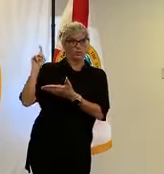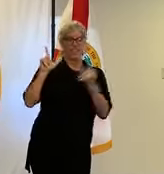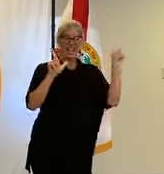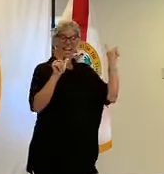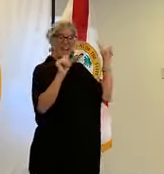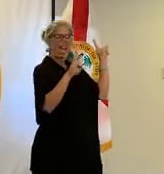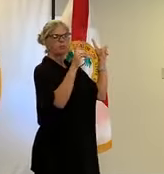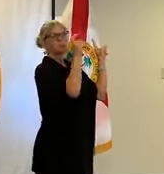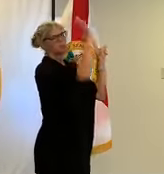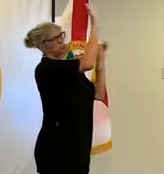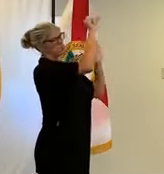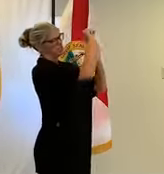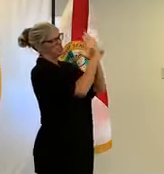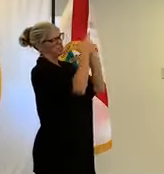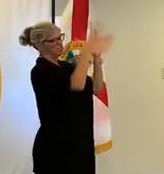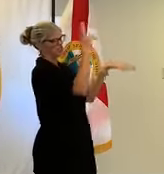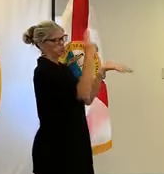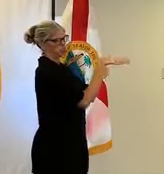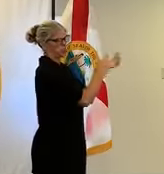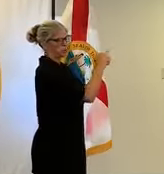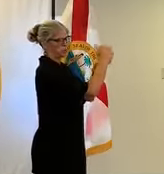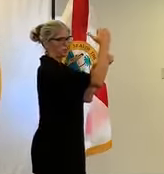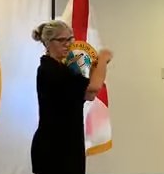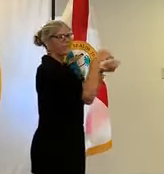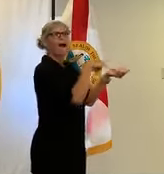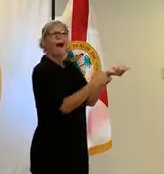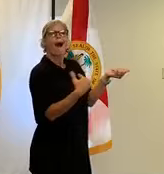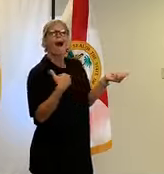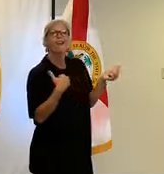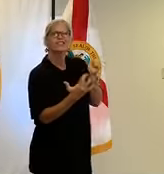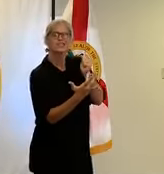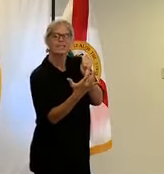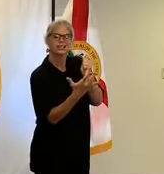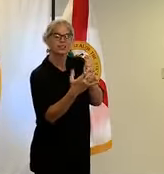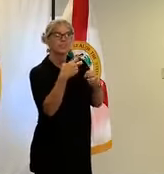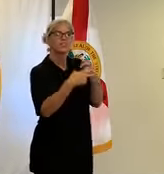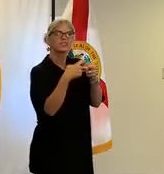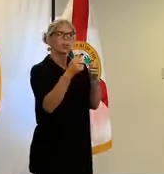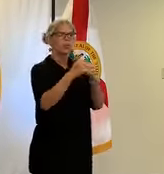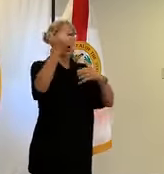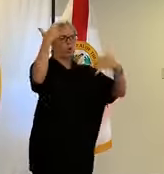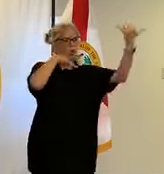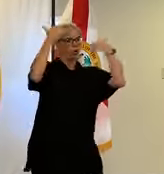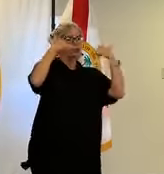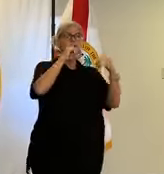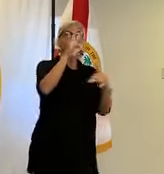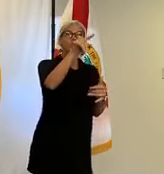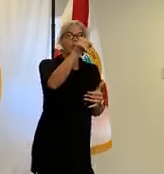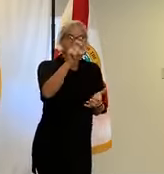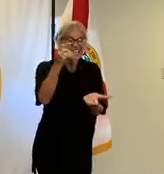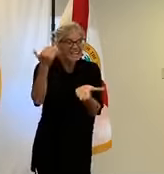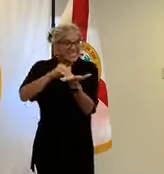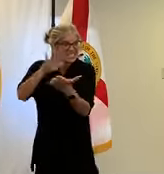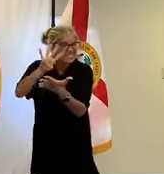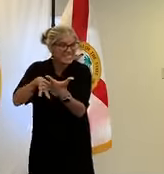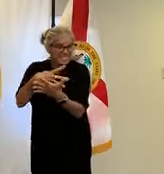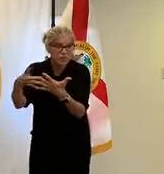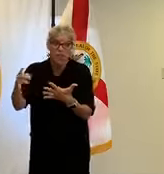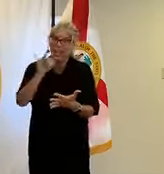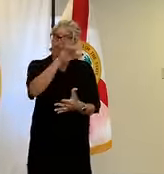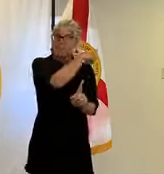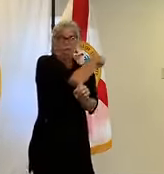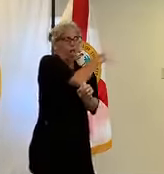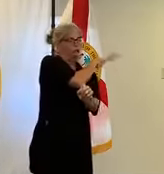with had some technical difficulties with their call center so they've since reset that for if you've not been contacted within five